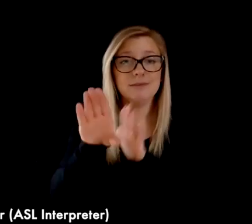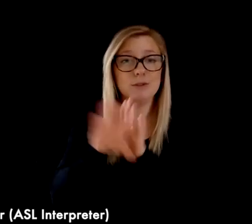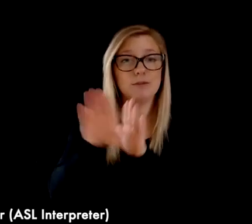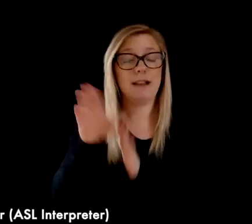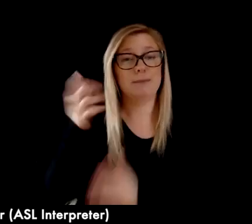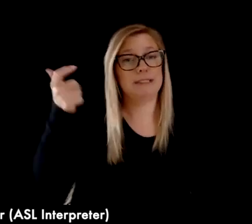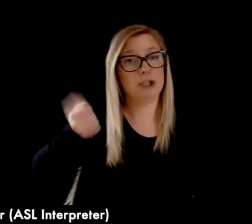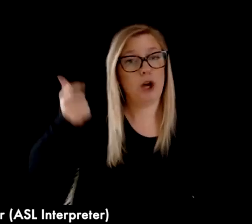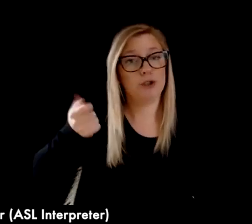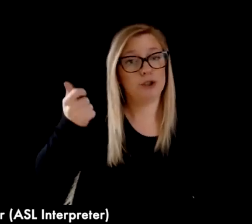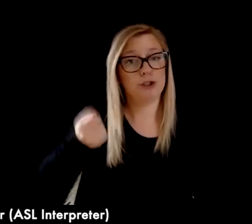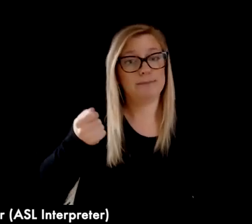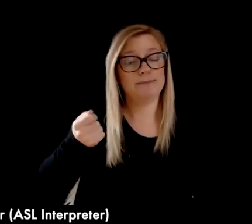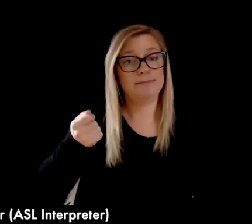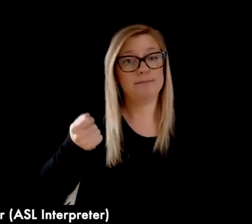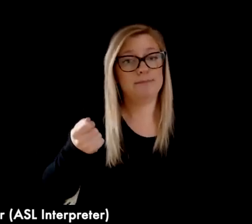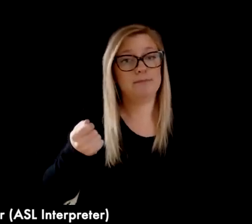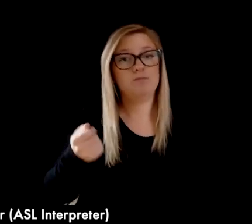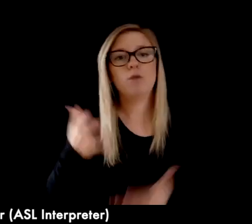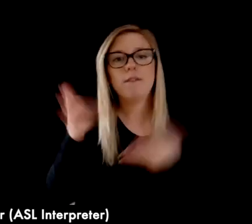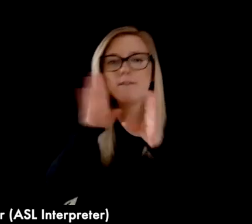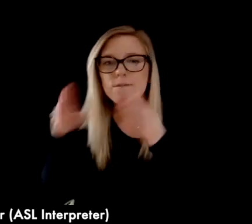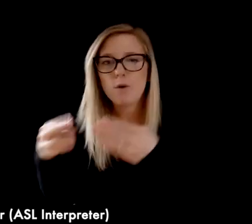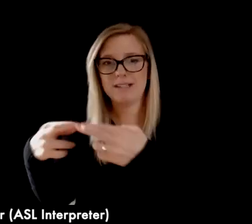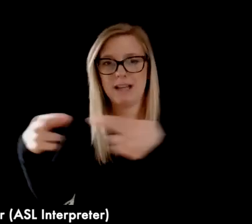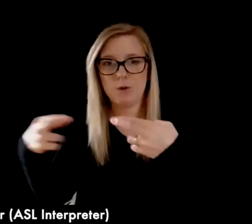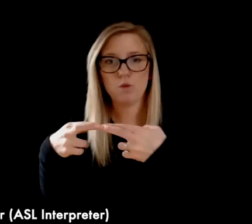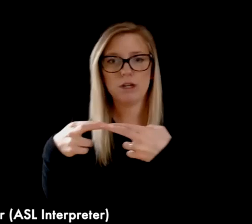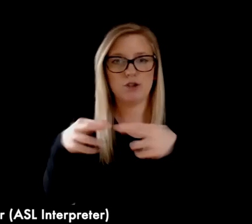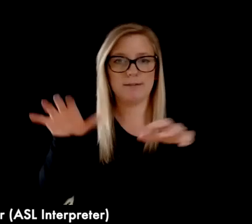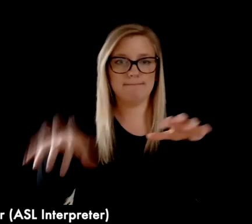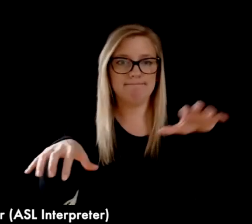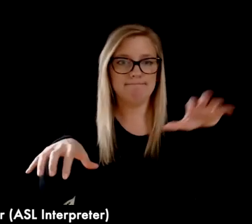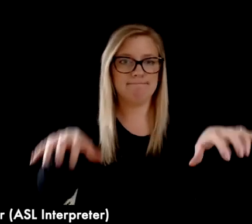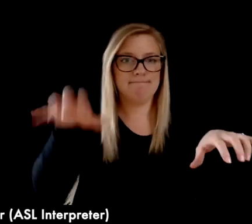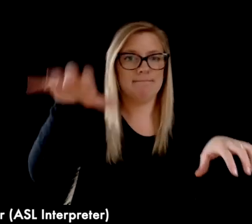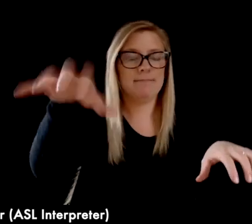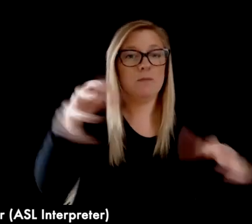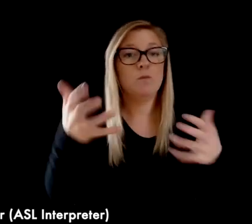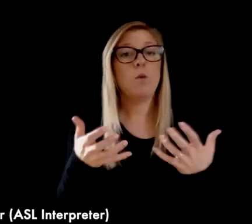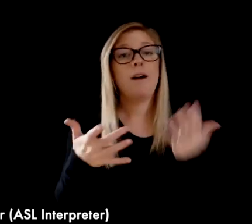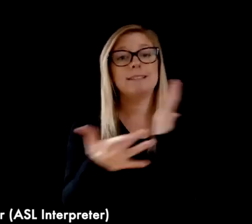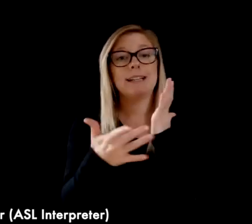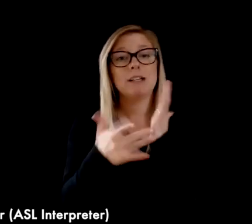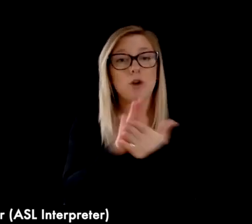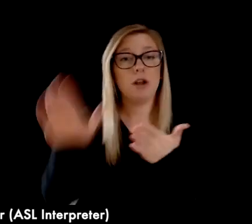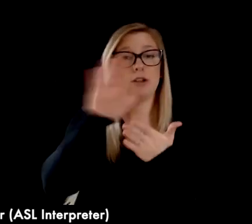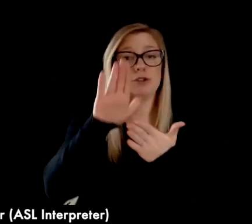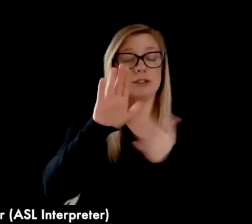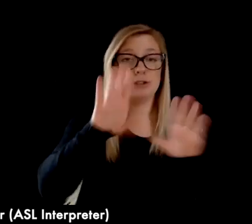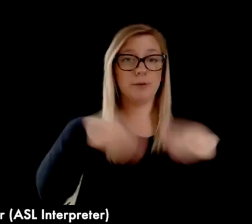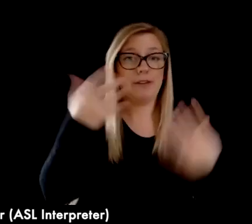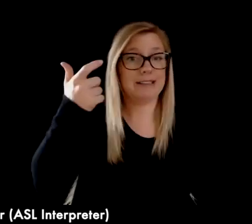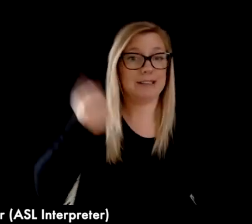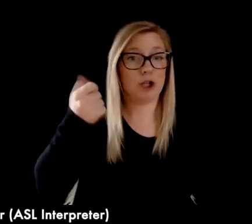We're taking a regional approach, allowing technical colleges to offer scholarships based on worker shortages in their